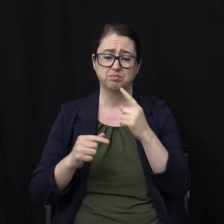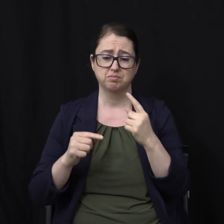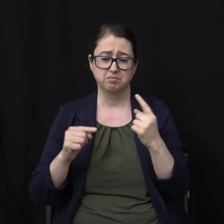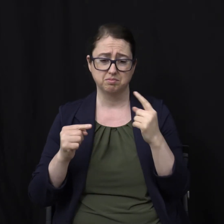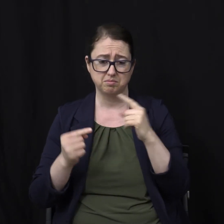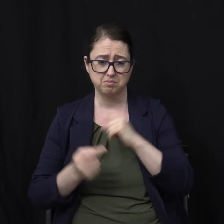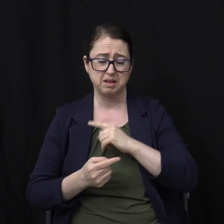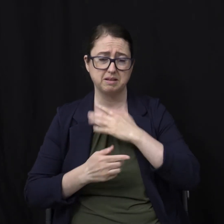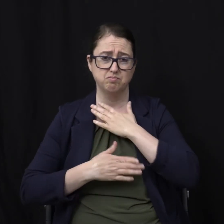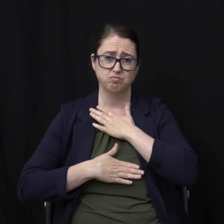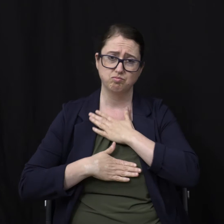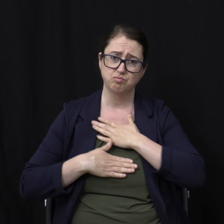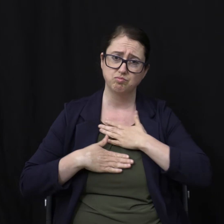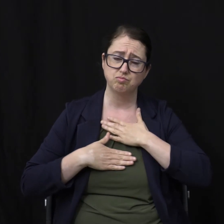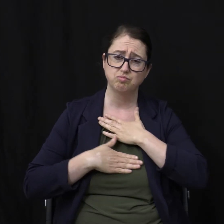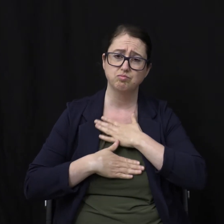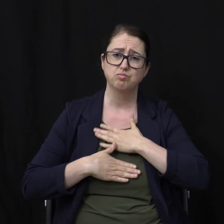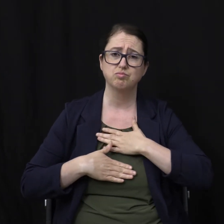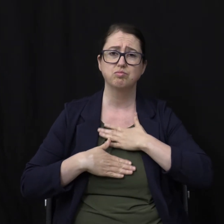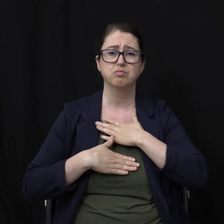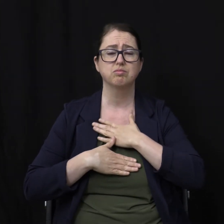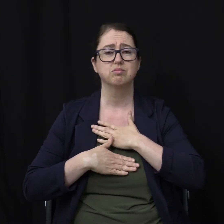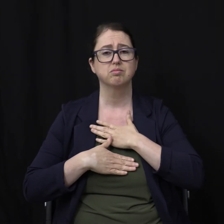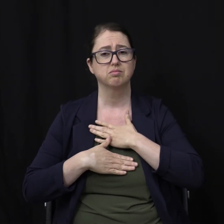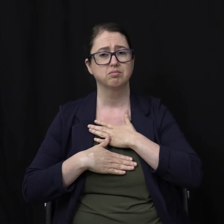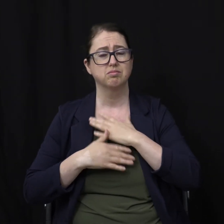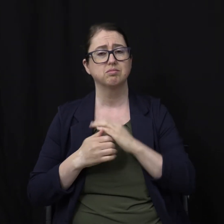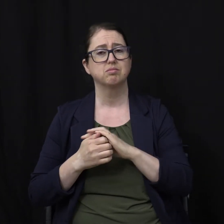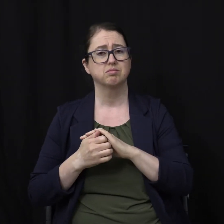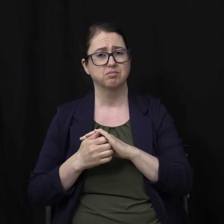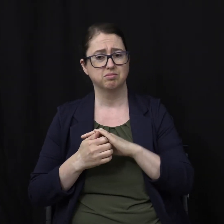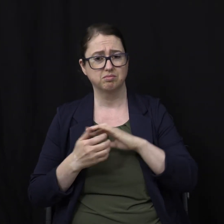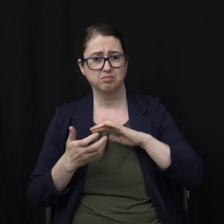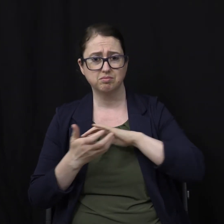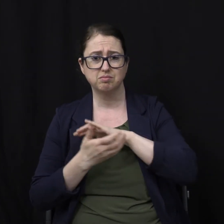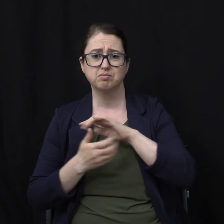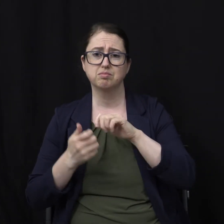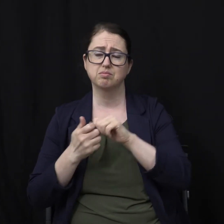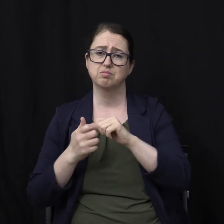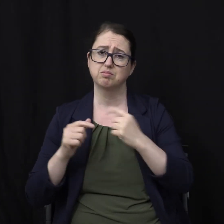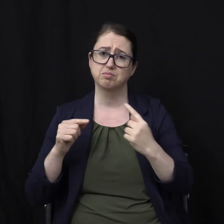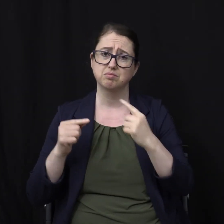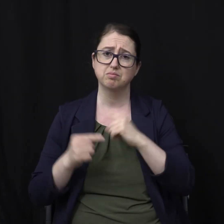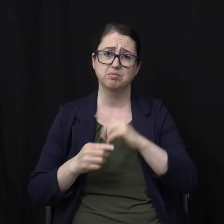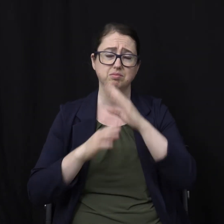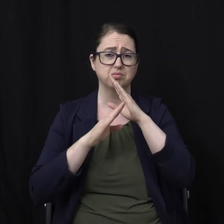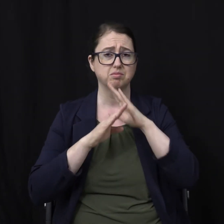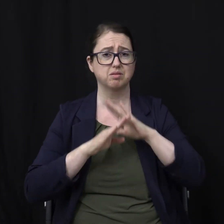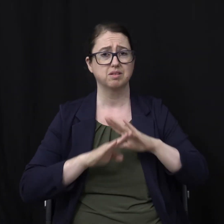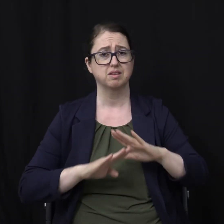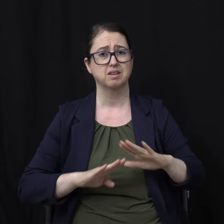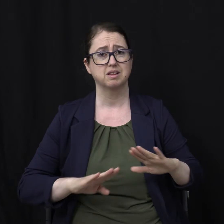Mingling toil with peace and